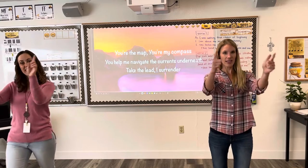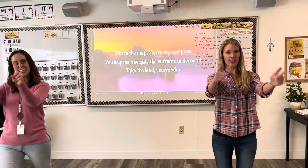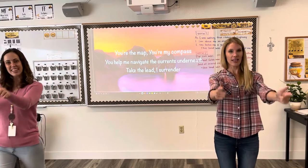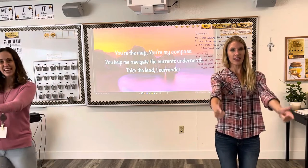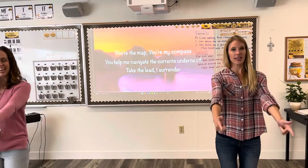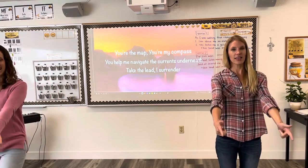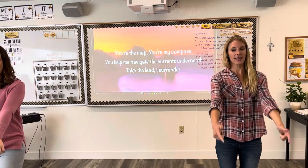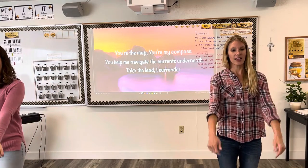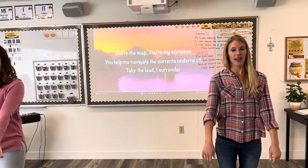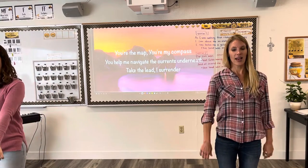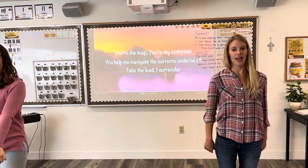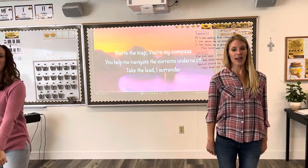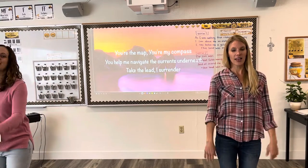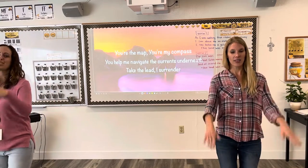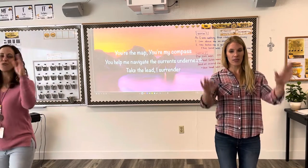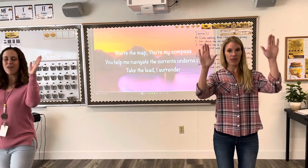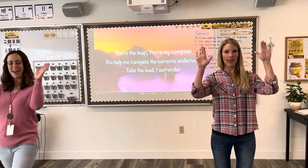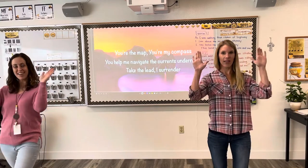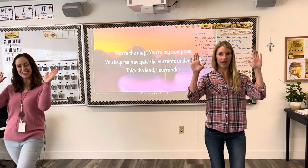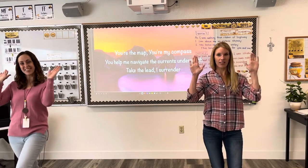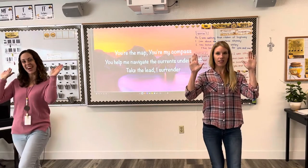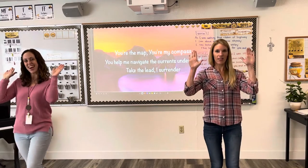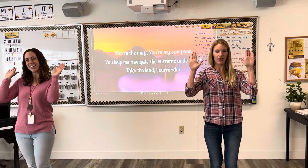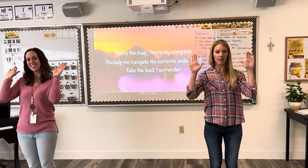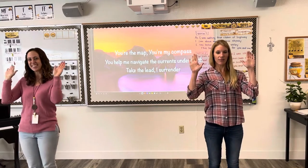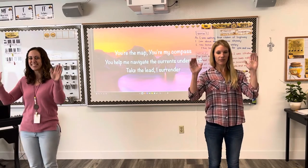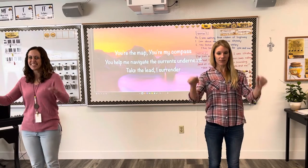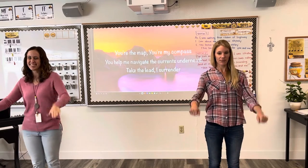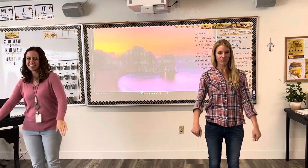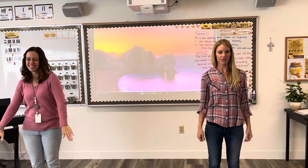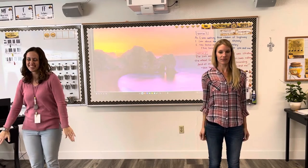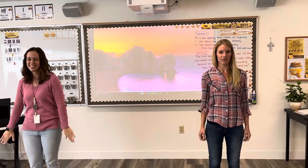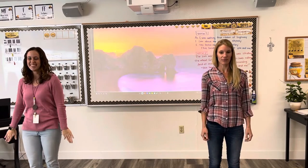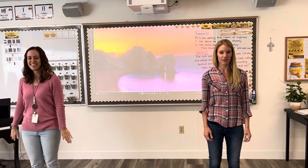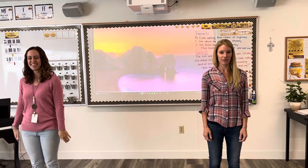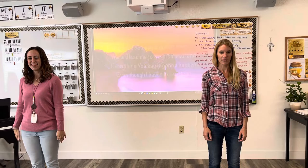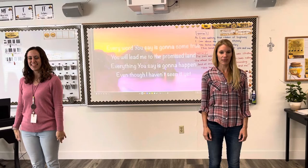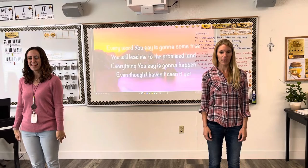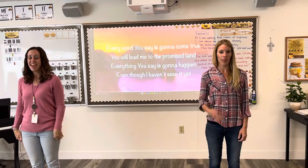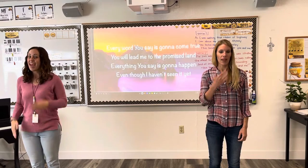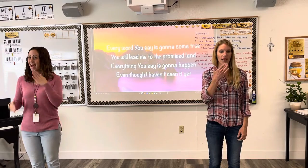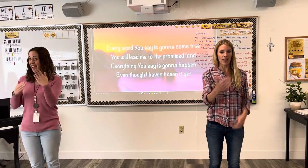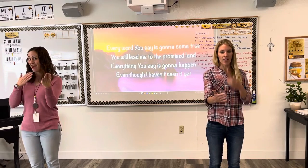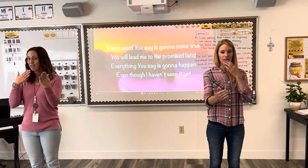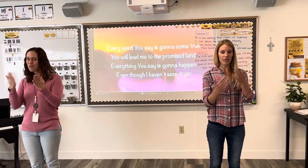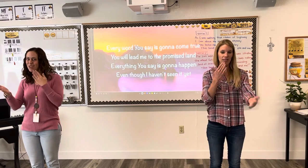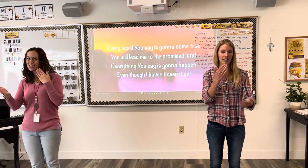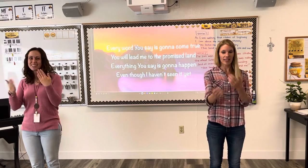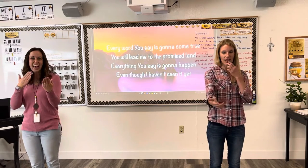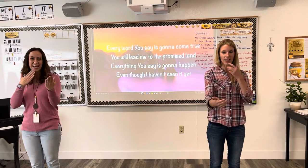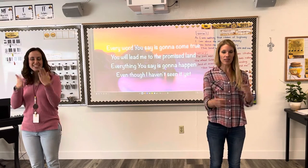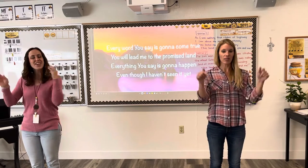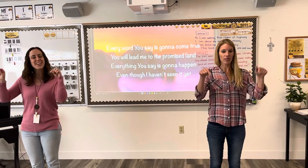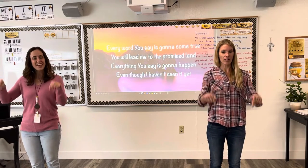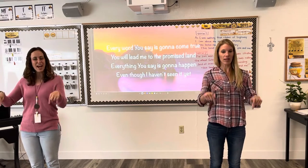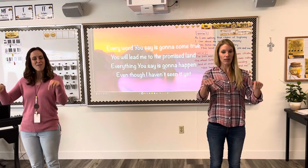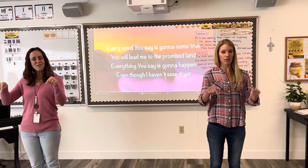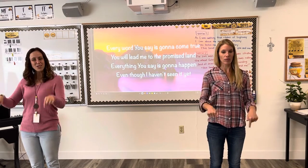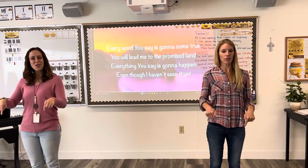the lead I surrender I surrender I surrender you say is gonna come true